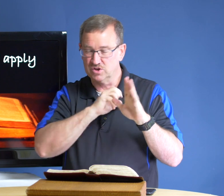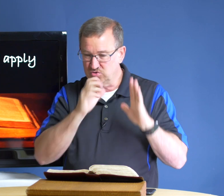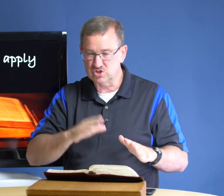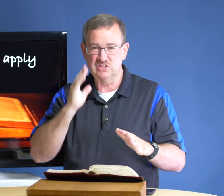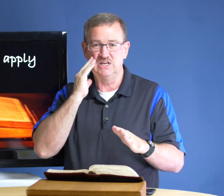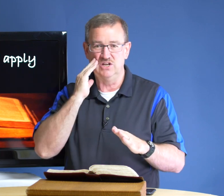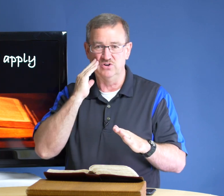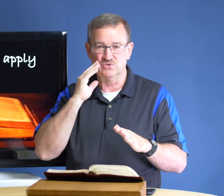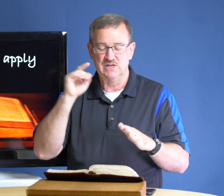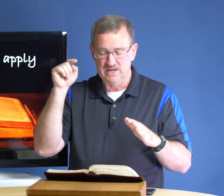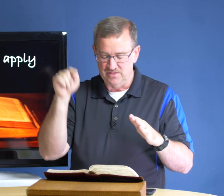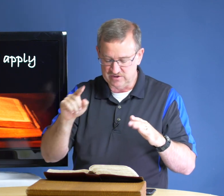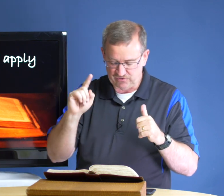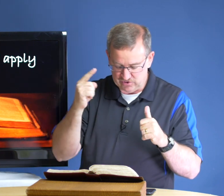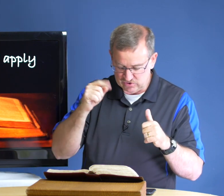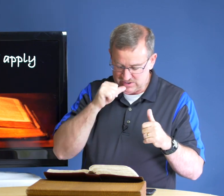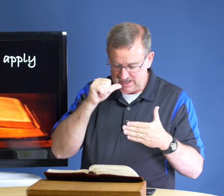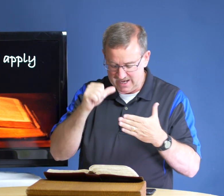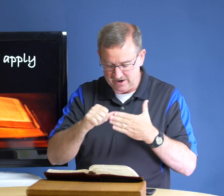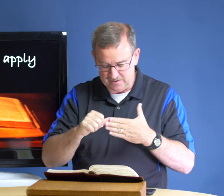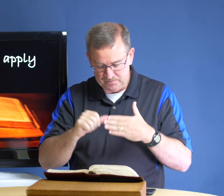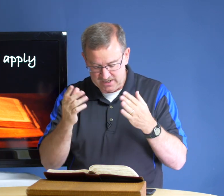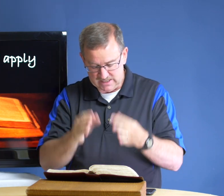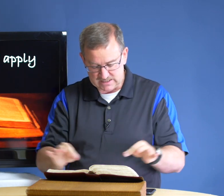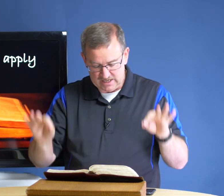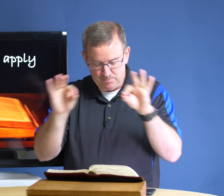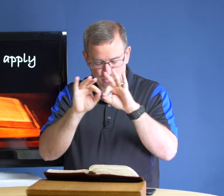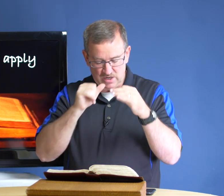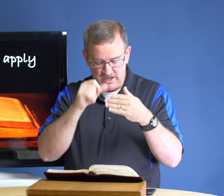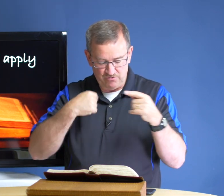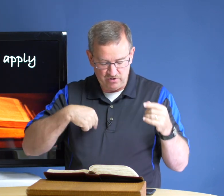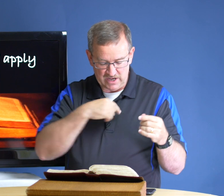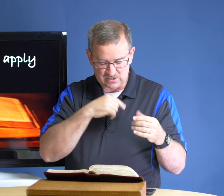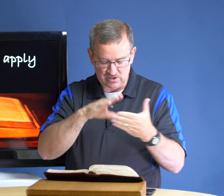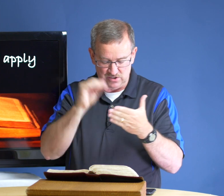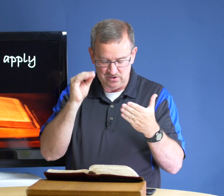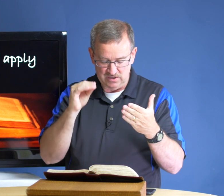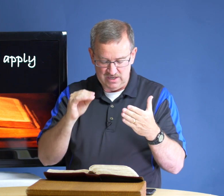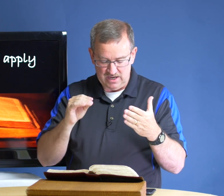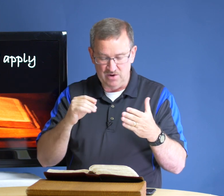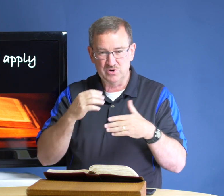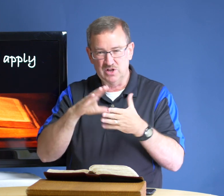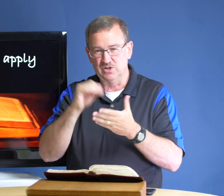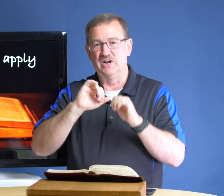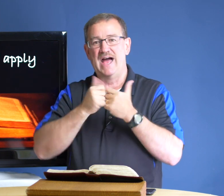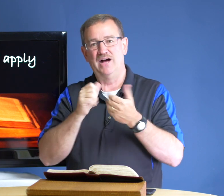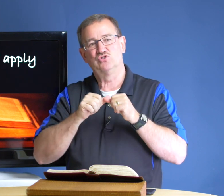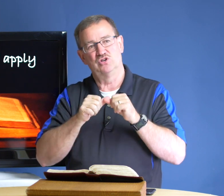christians he knows this first letter is an important letter for us to learn we're going to learn how to